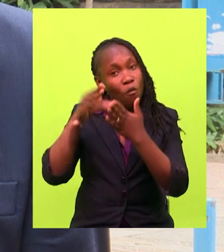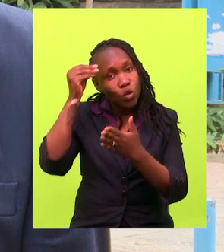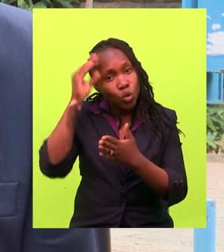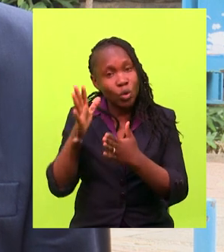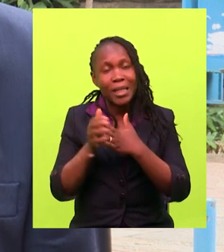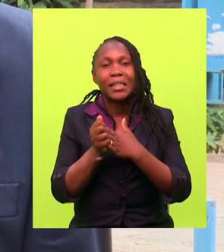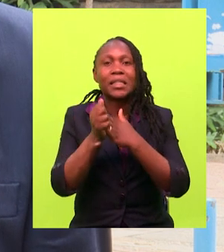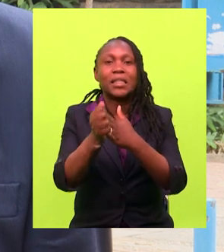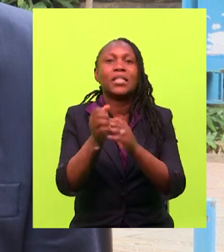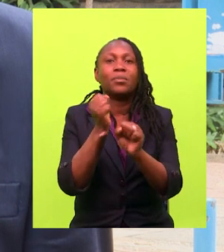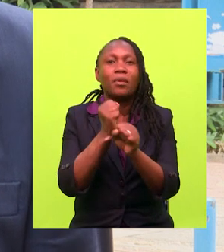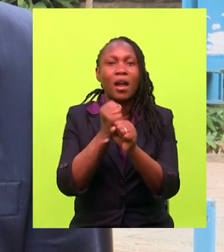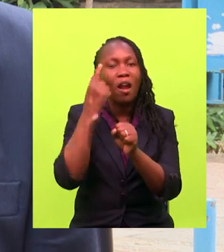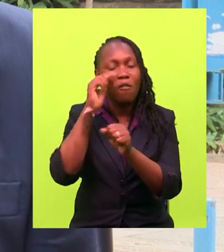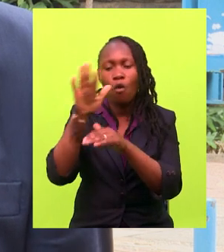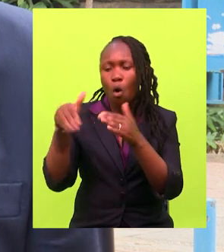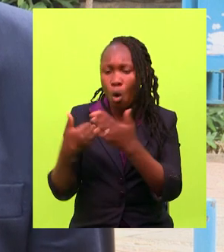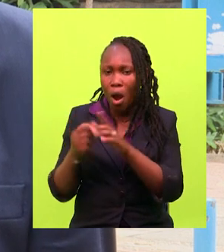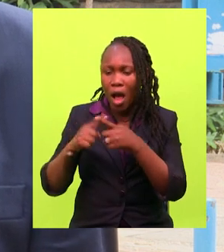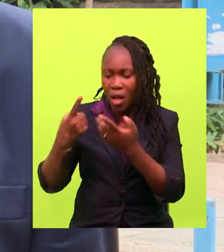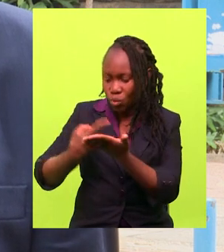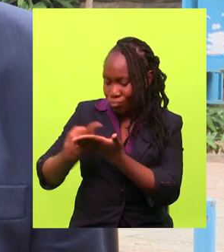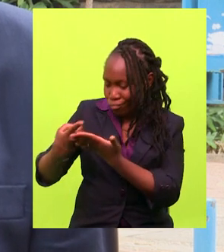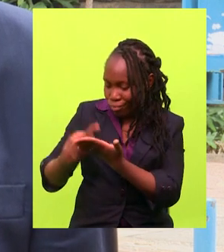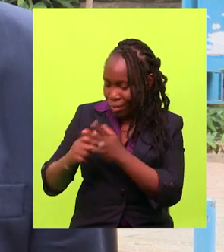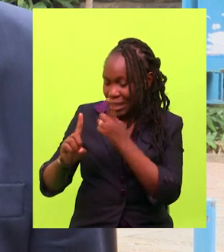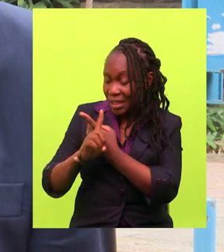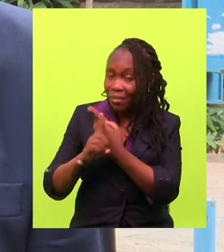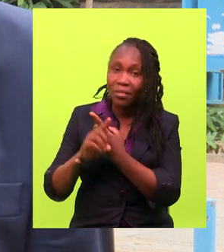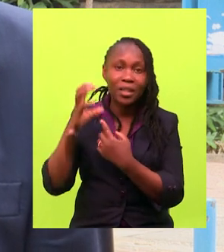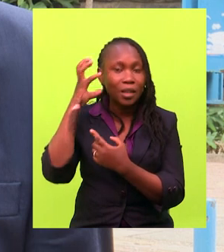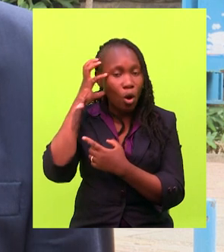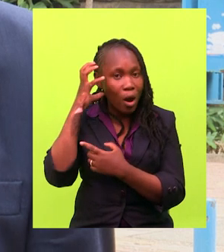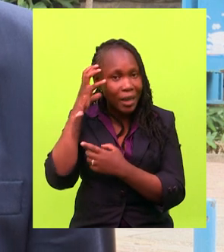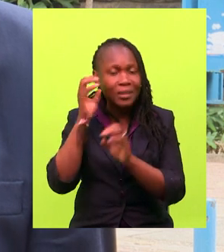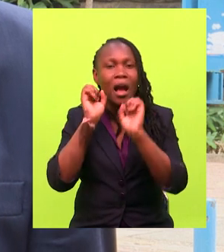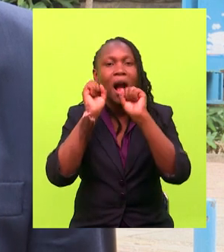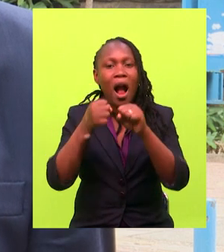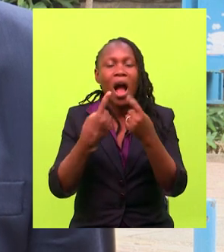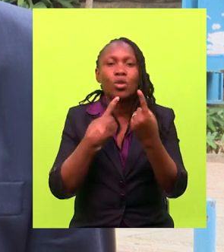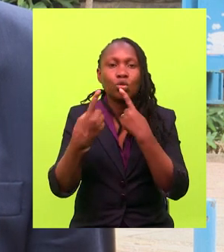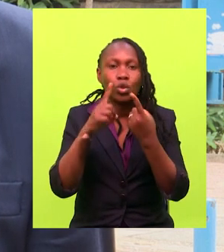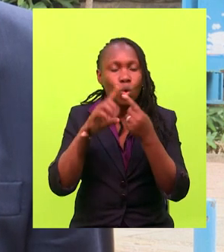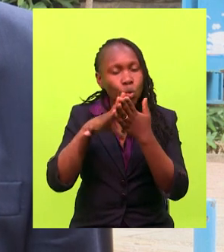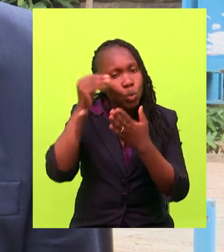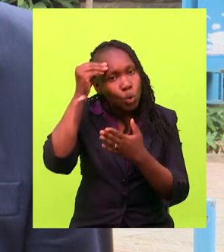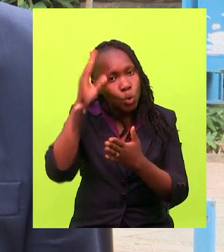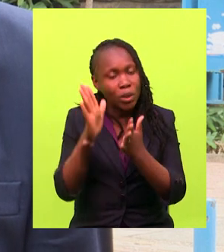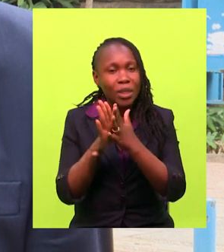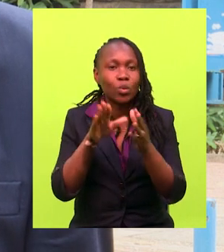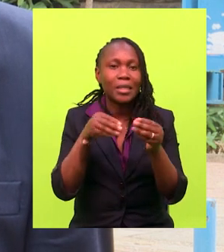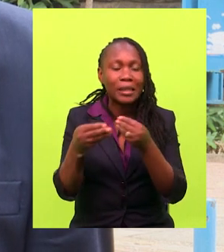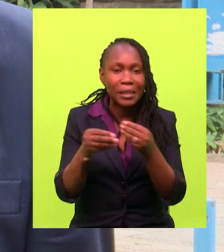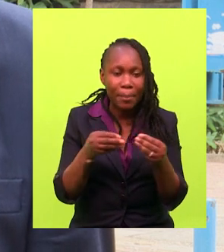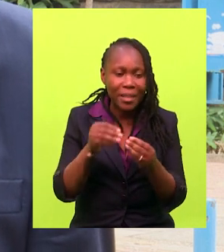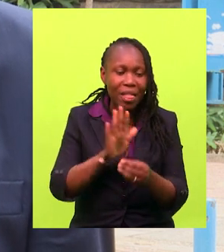leadership now cuts across board. As we engage with them as student leaders in the various campuses, we are able to talk even to the students with